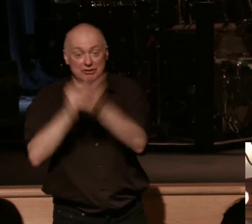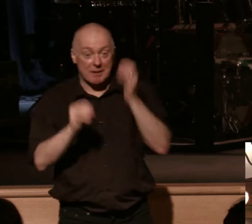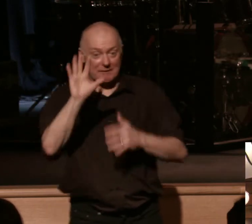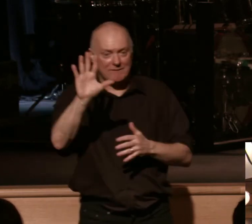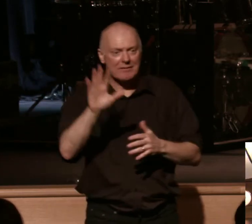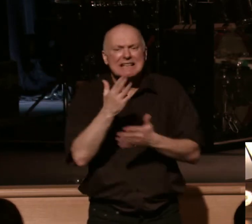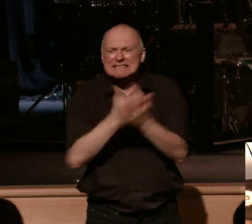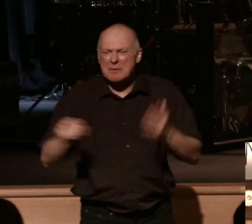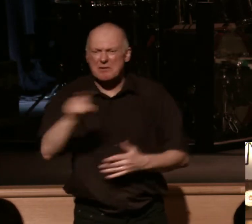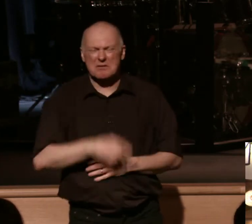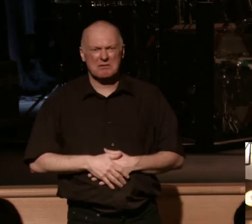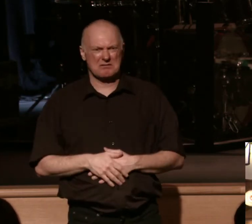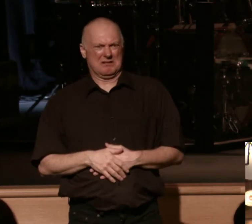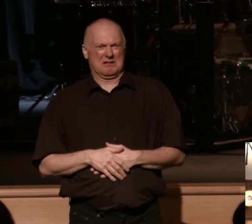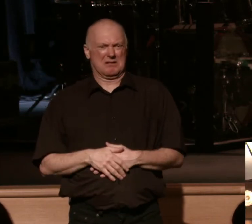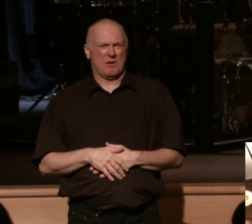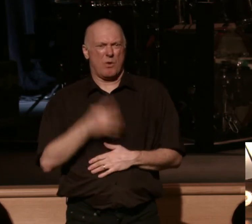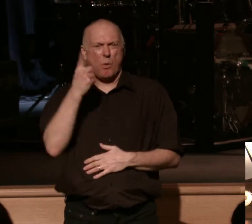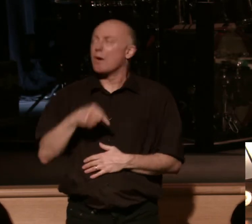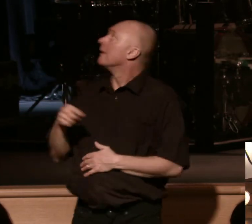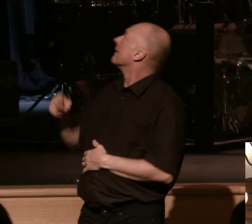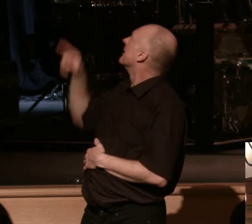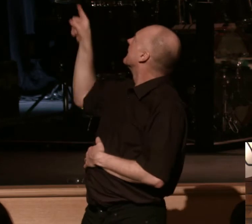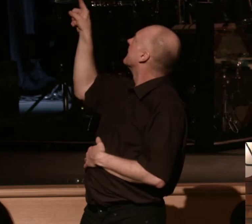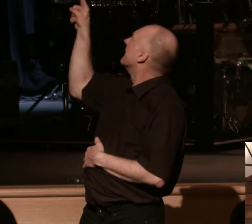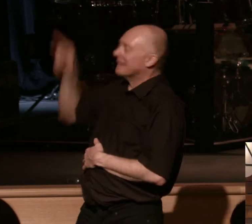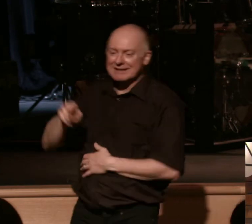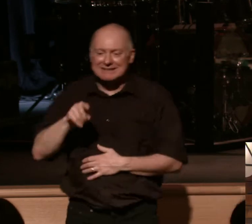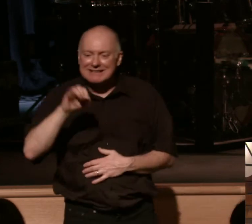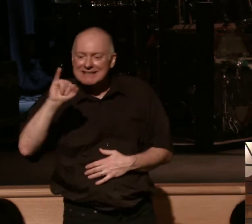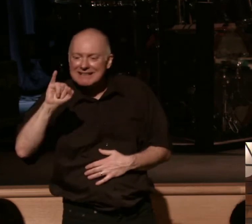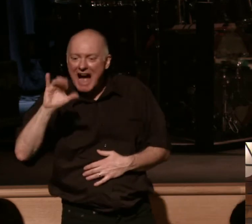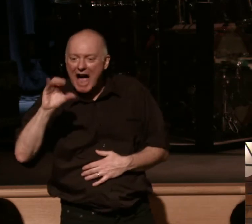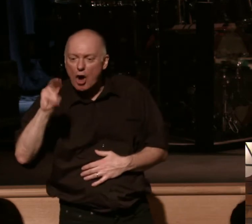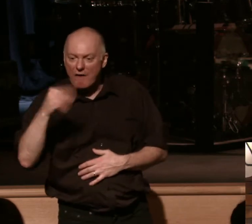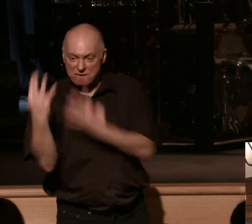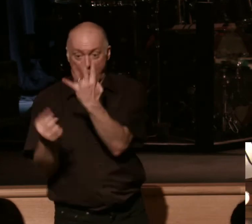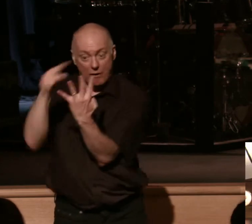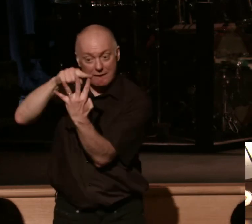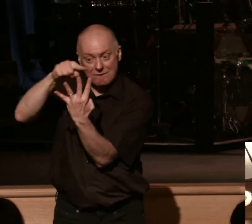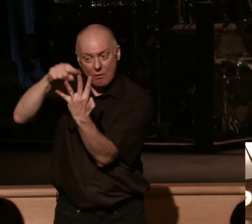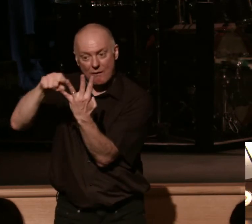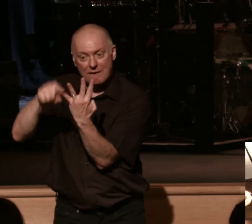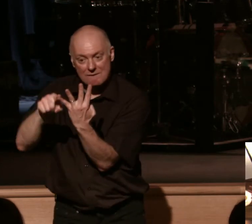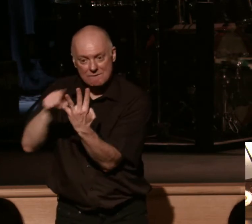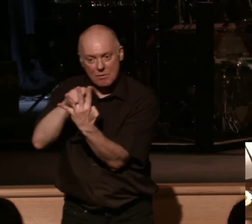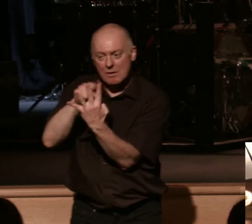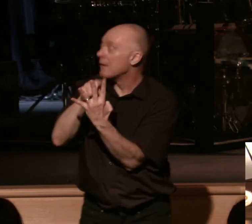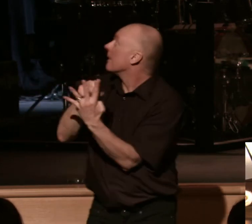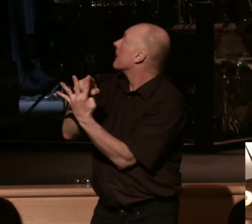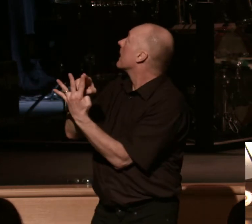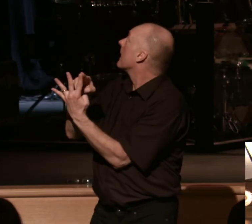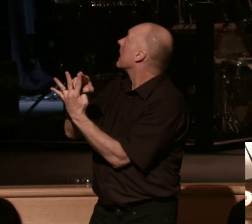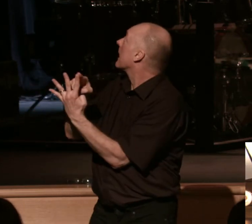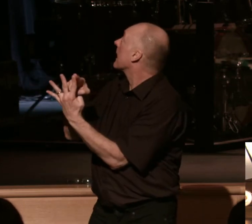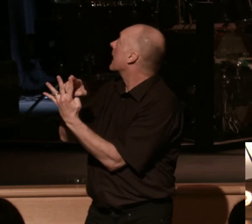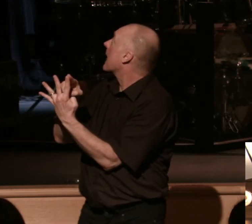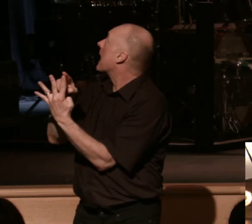Some of you are like, what's up with the icons behind you? Alright, so the icons are four of them. We have four messages in this series, Lord willing, four messages, and